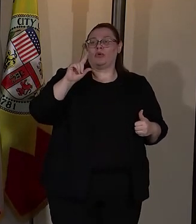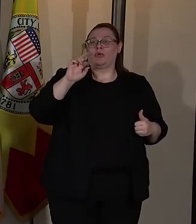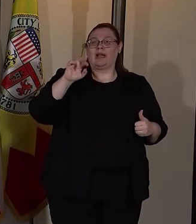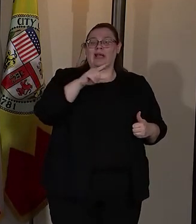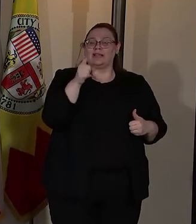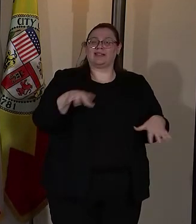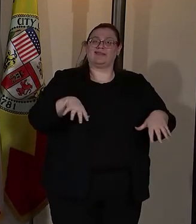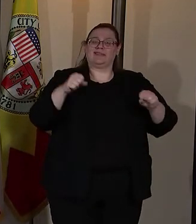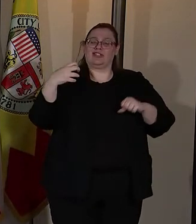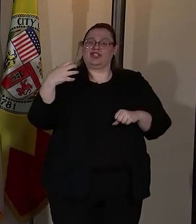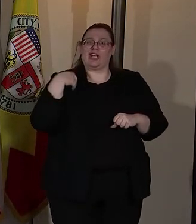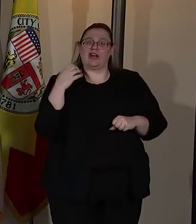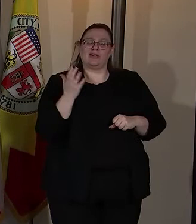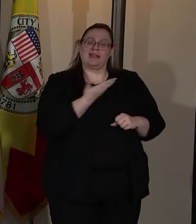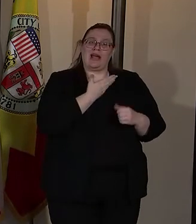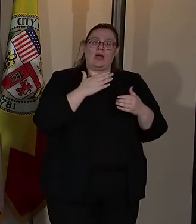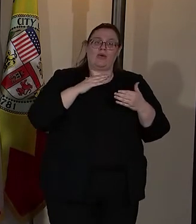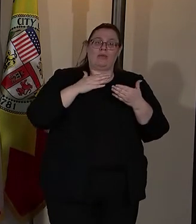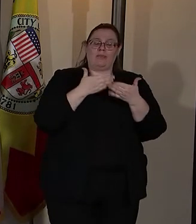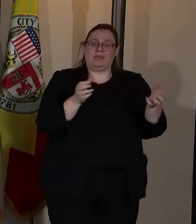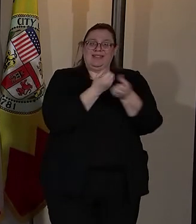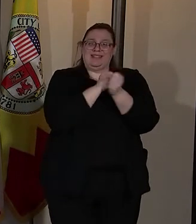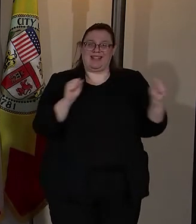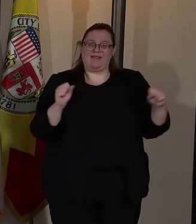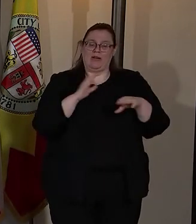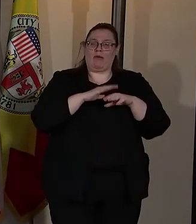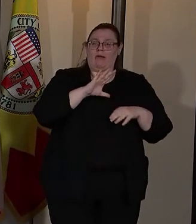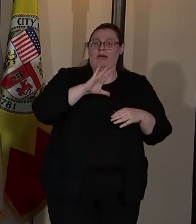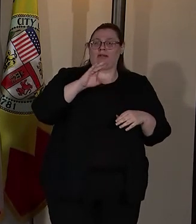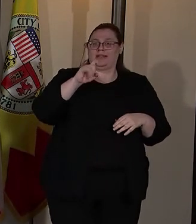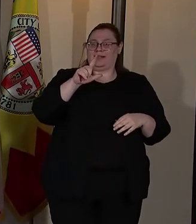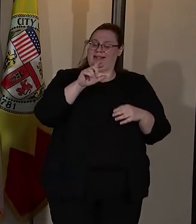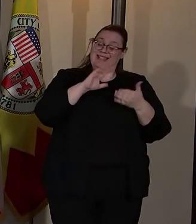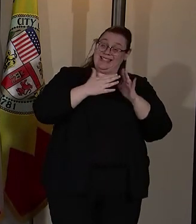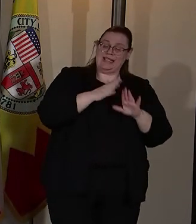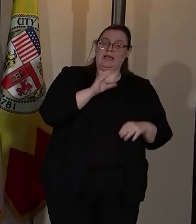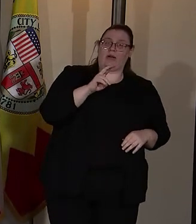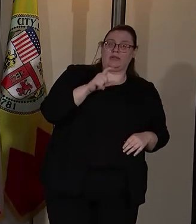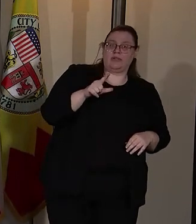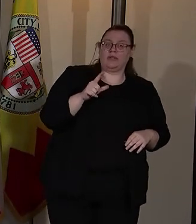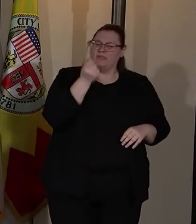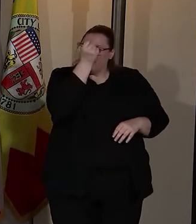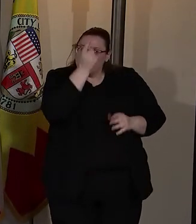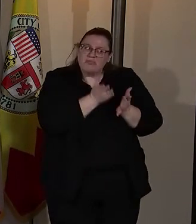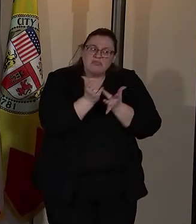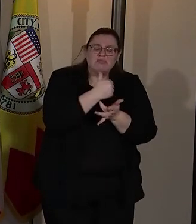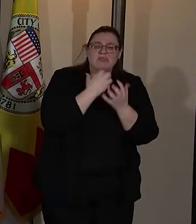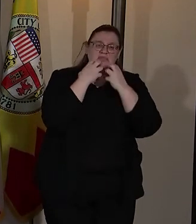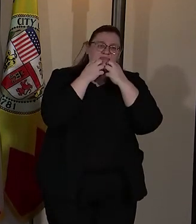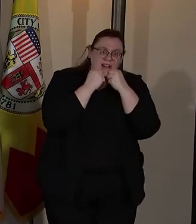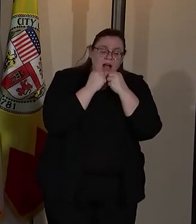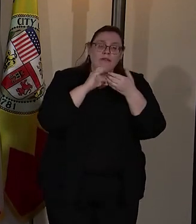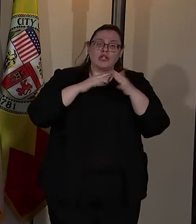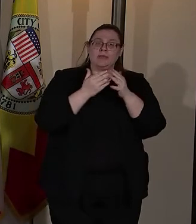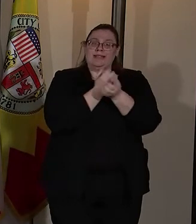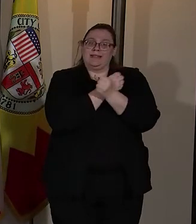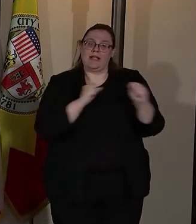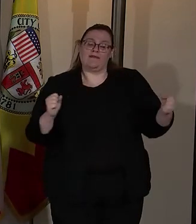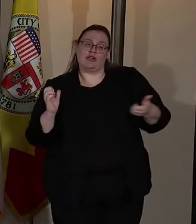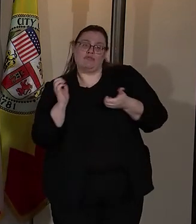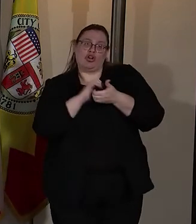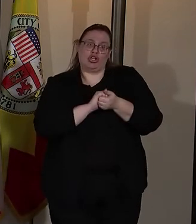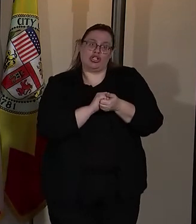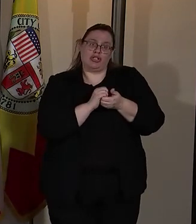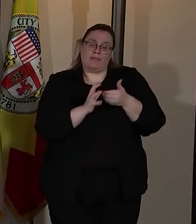committee on the Los Angeles City Council. She brings a deep understanding of the importance and the value of the community safety partnership at the